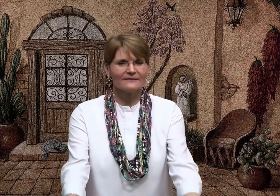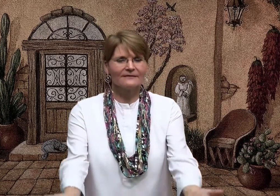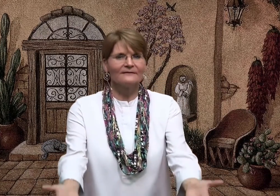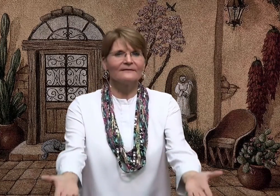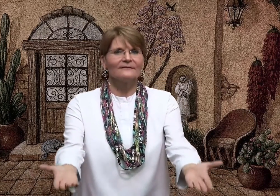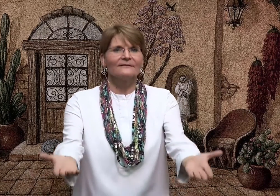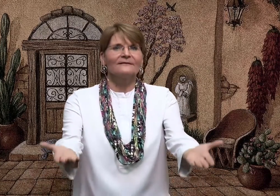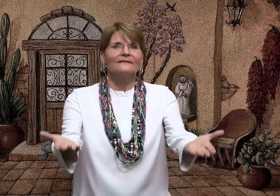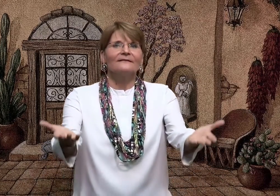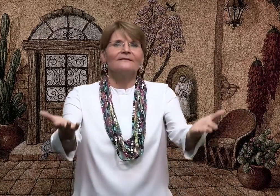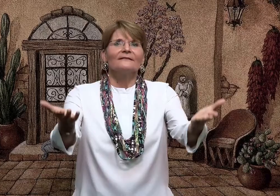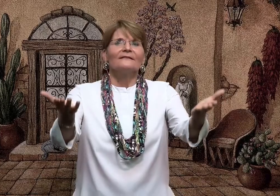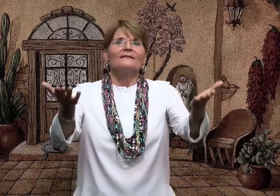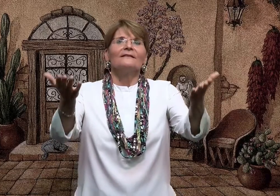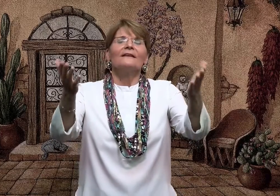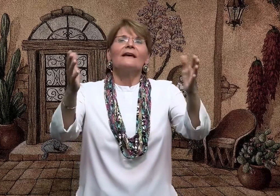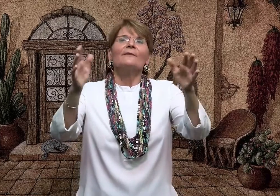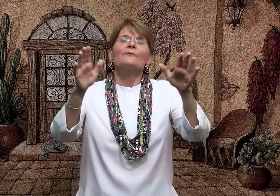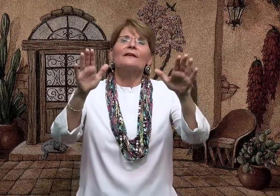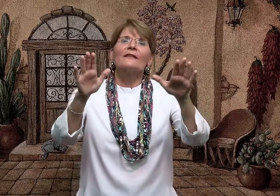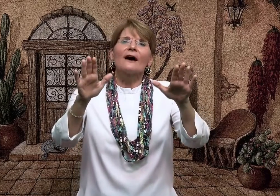and breathe out.